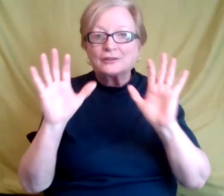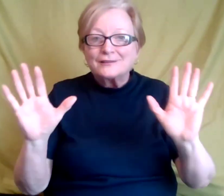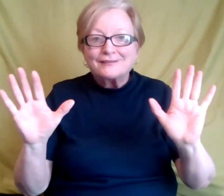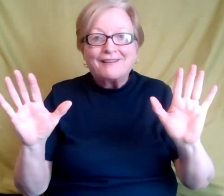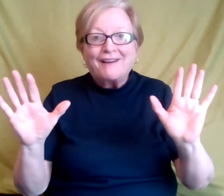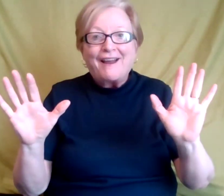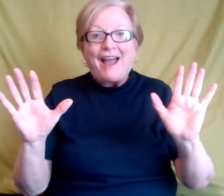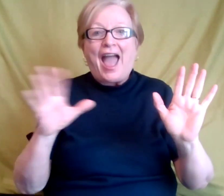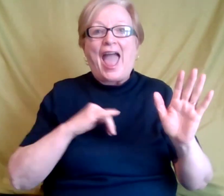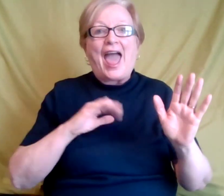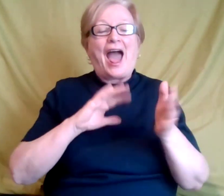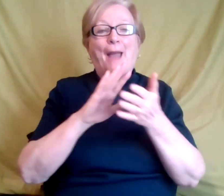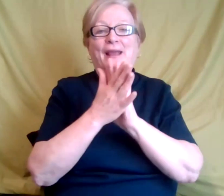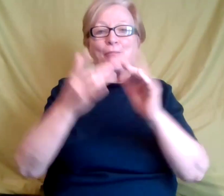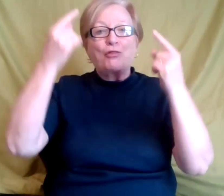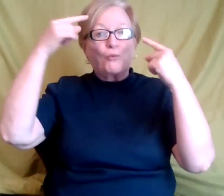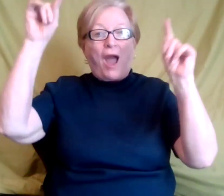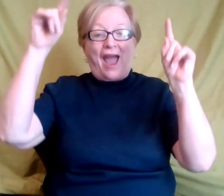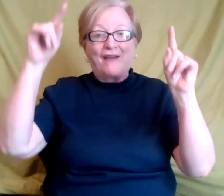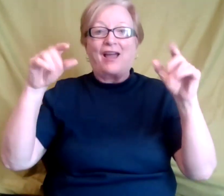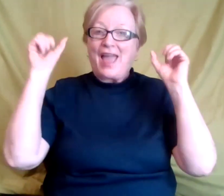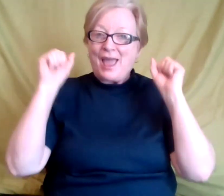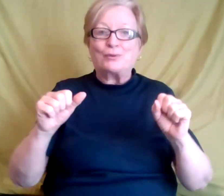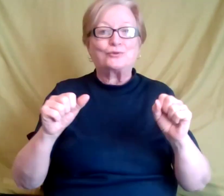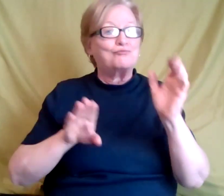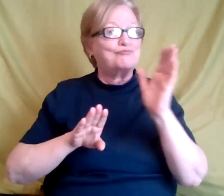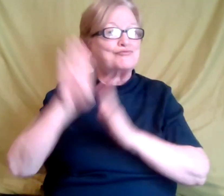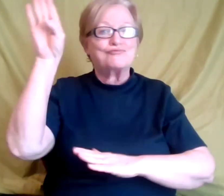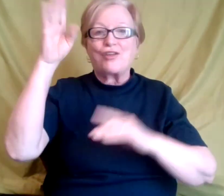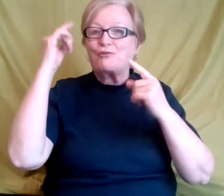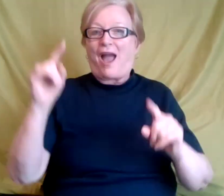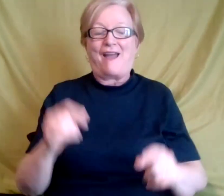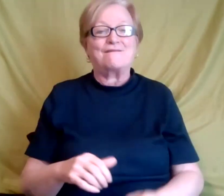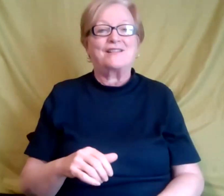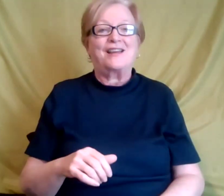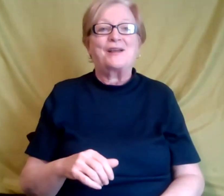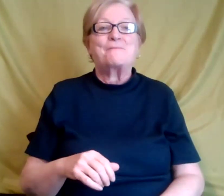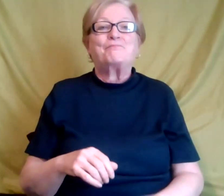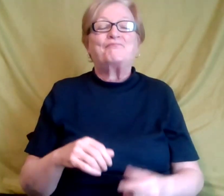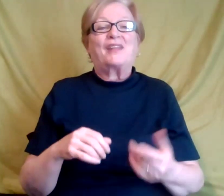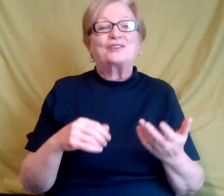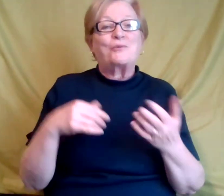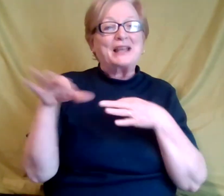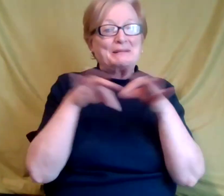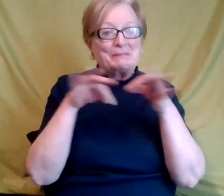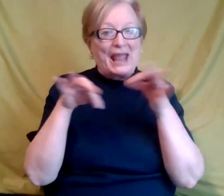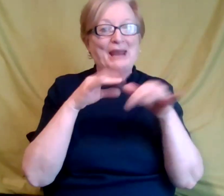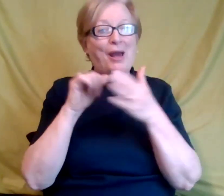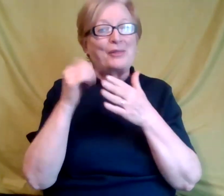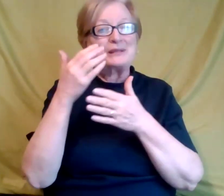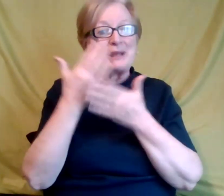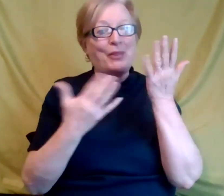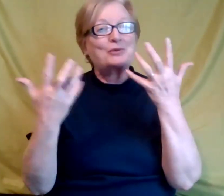thrive, we were able to thrive. Um, and so when we talk about those accommodations,